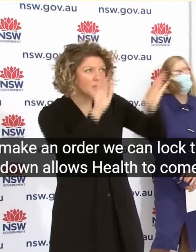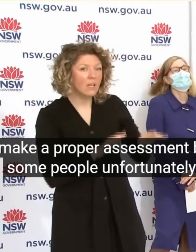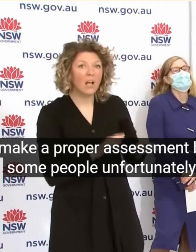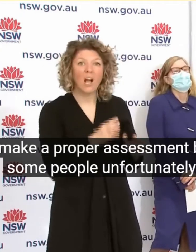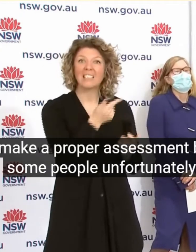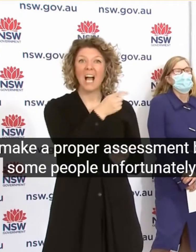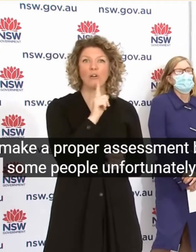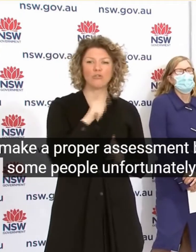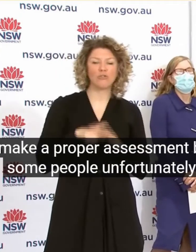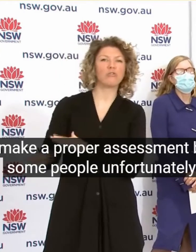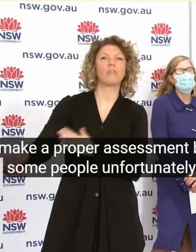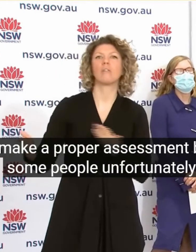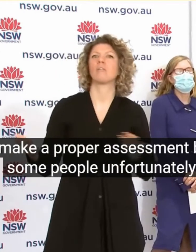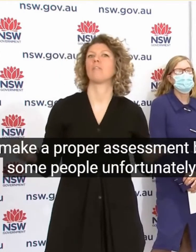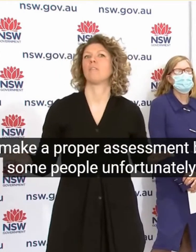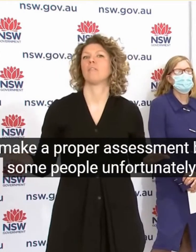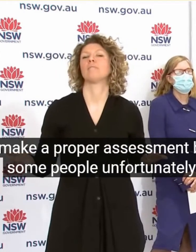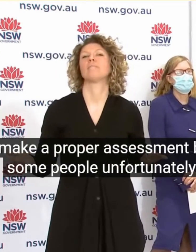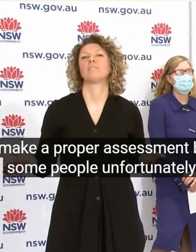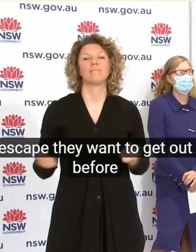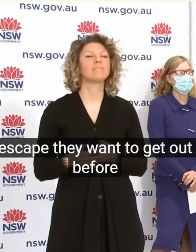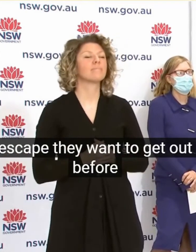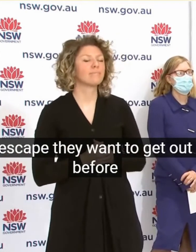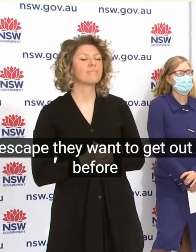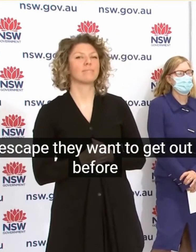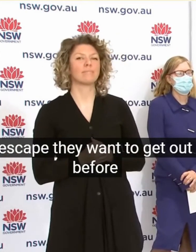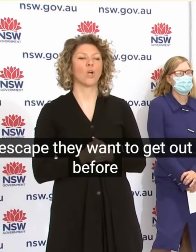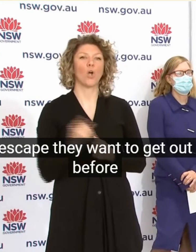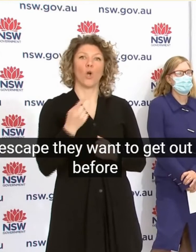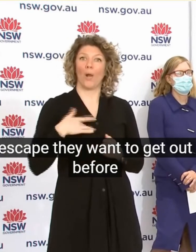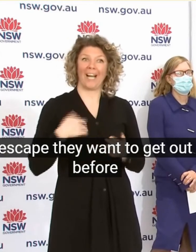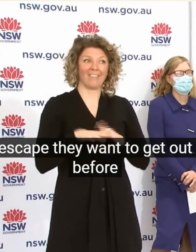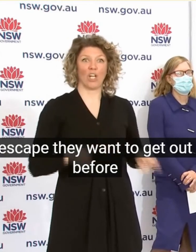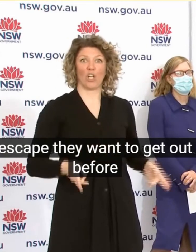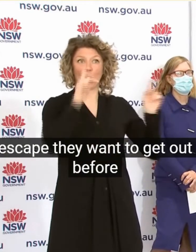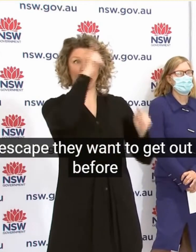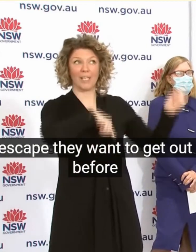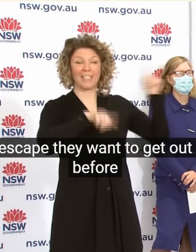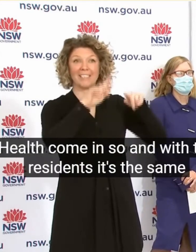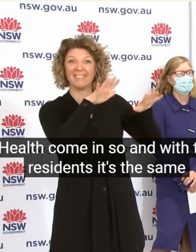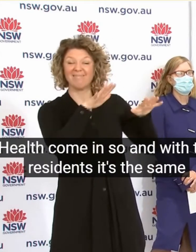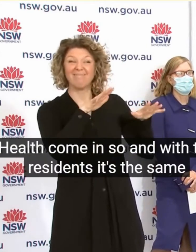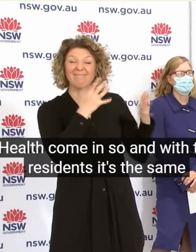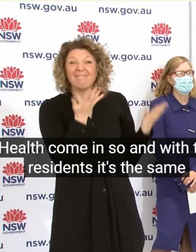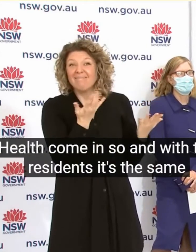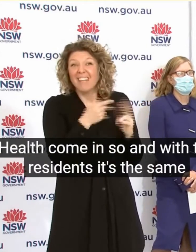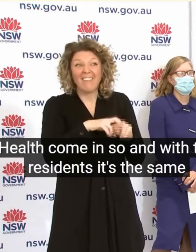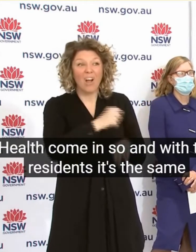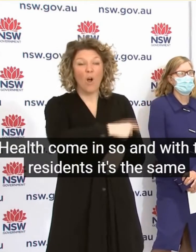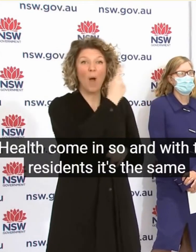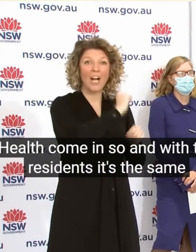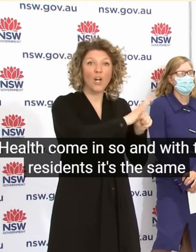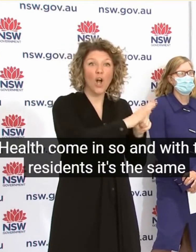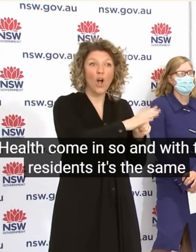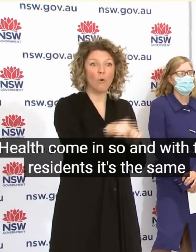Escape They Want To Get Out Before Health Come In So And With The Residents It's The Same Situation We Know Once There's A Positive